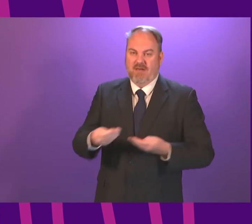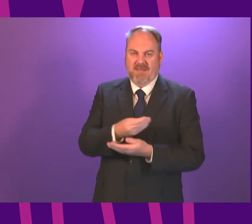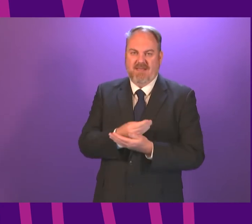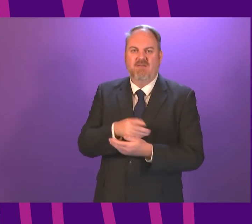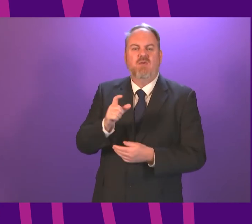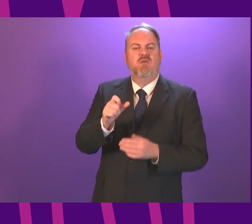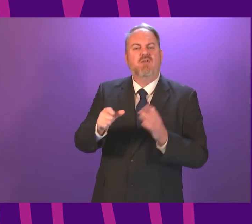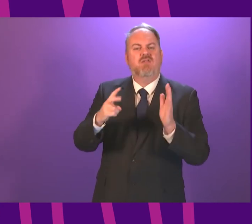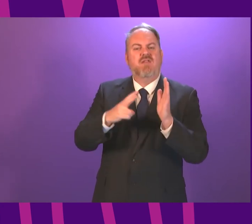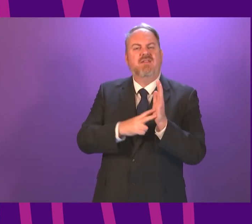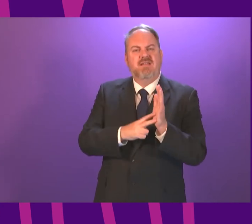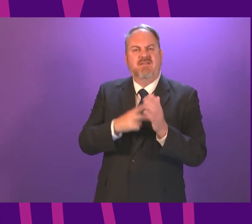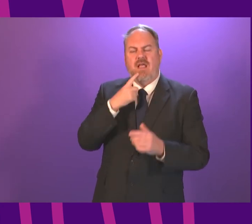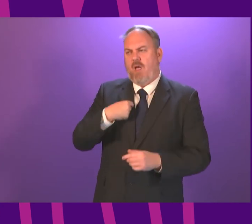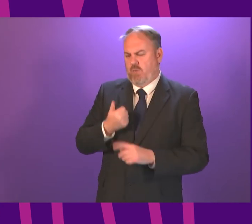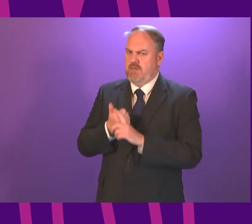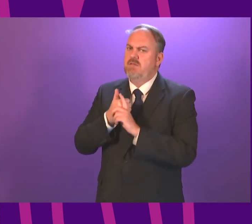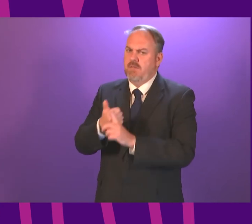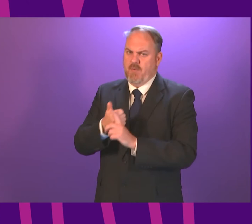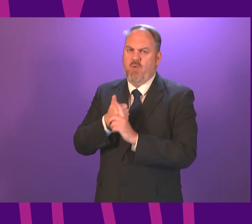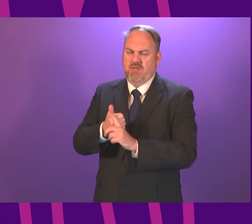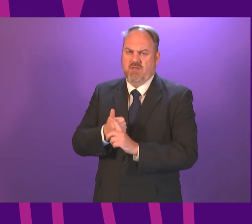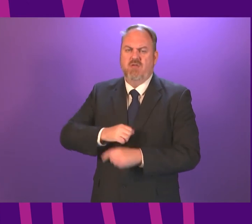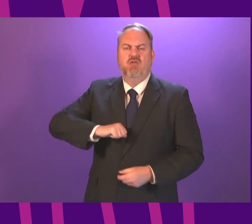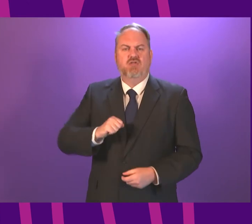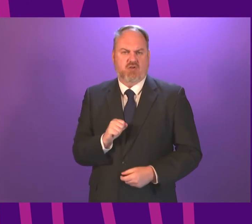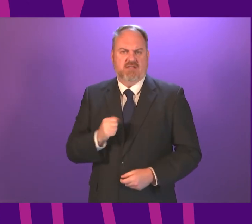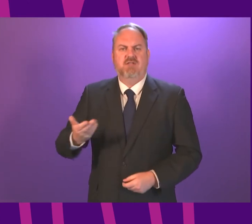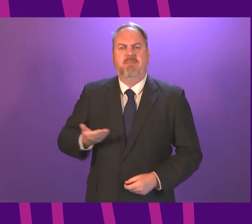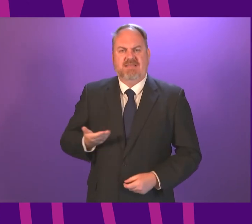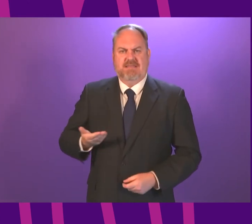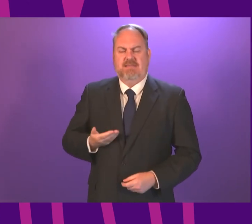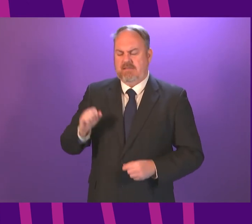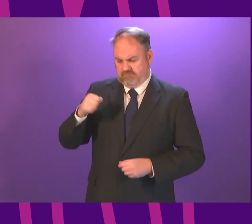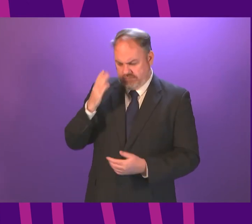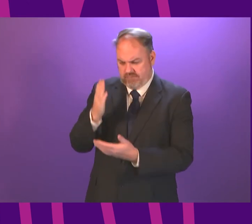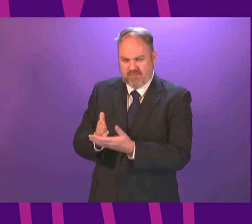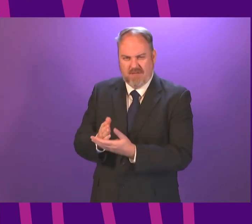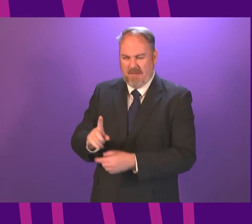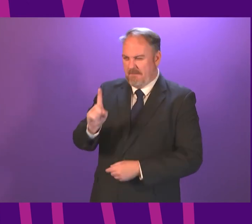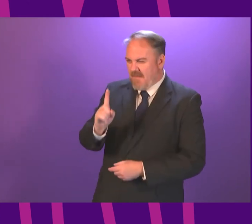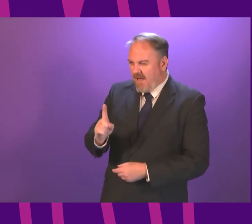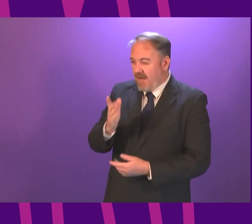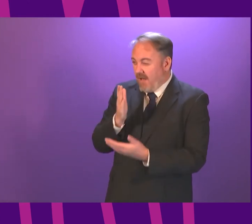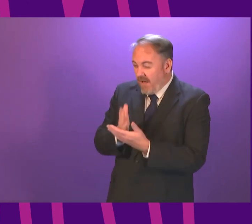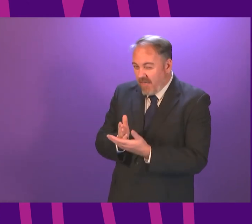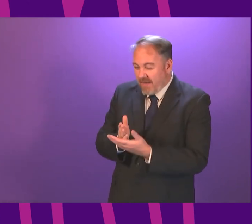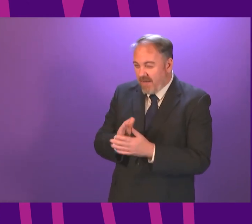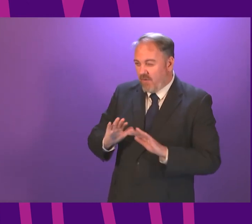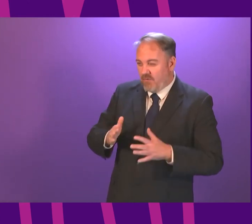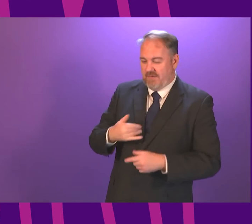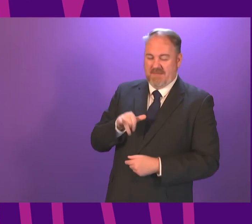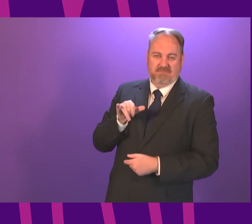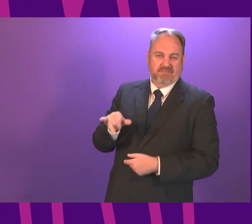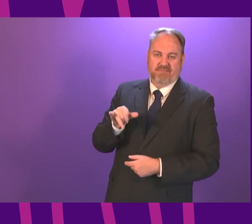from the Conservatives about standing up for Scottish business. We've heard it again today. Perhaps it's about time they actually stood up for our farming